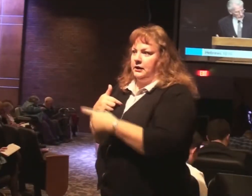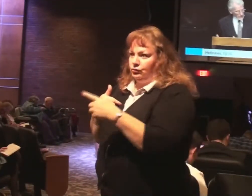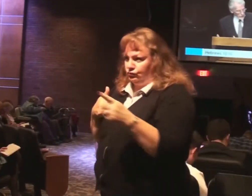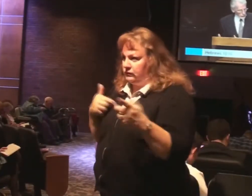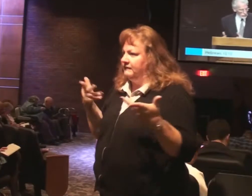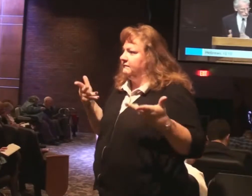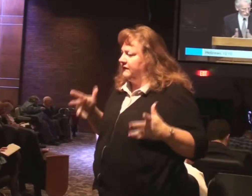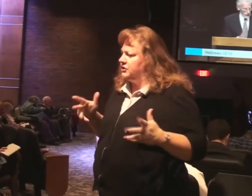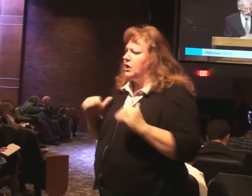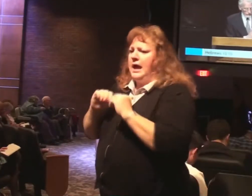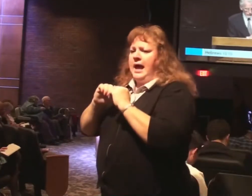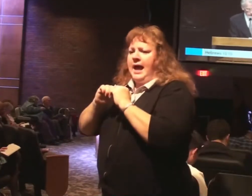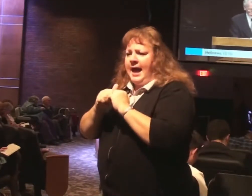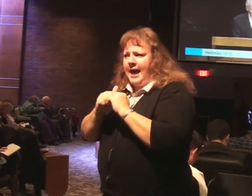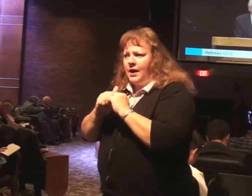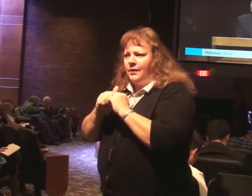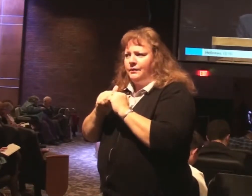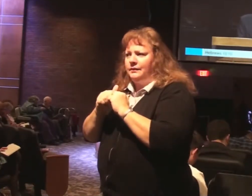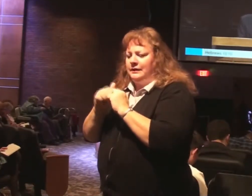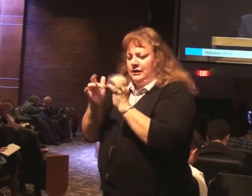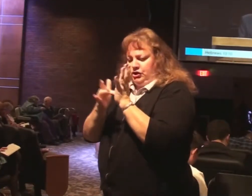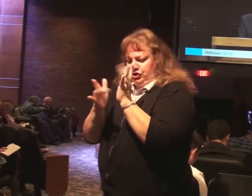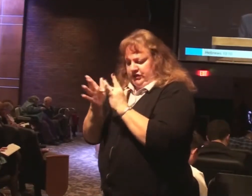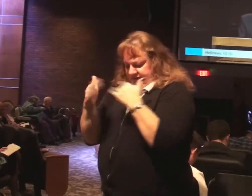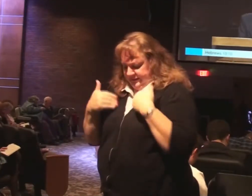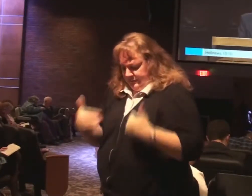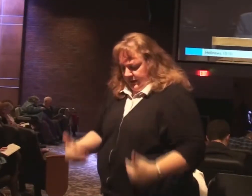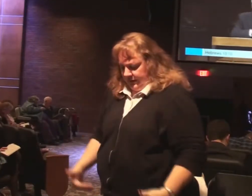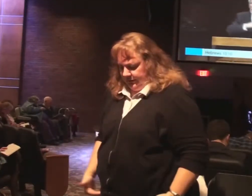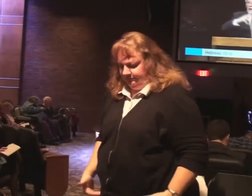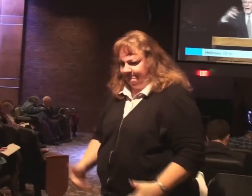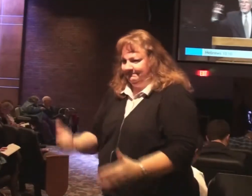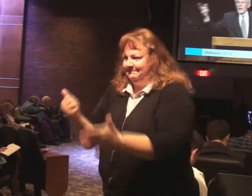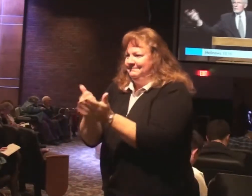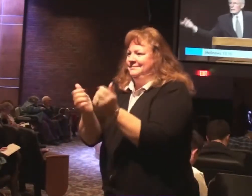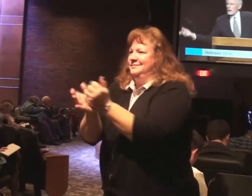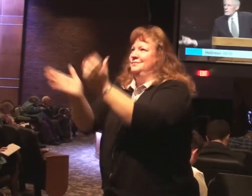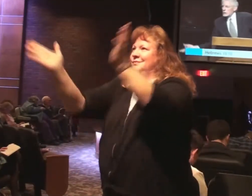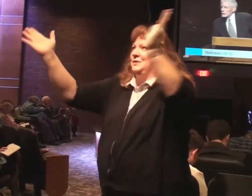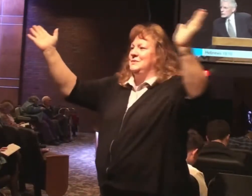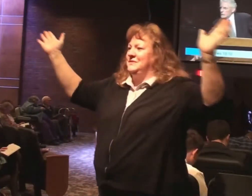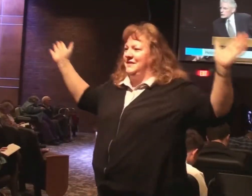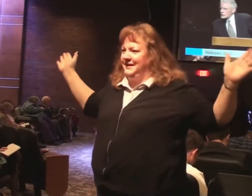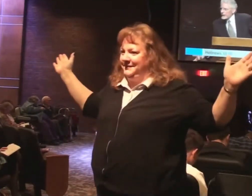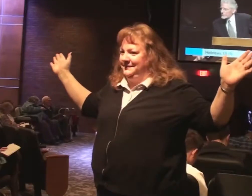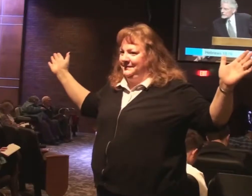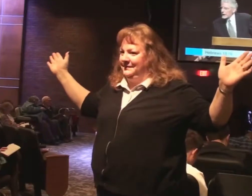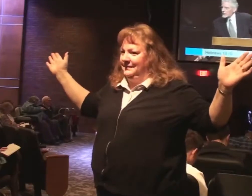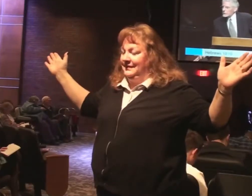Through the offering of the body of Jesus Christ once for all. Now in chapter 12 we're told to pursue sanctification.